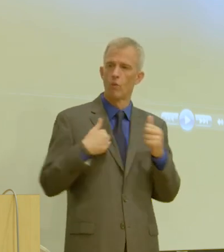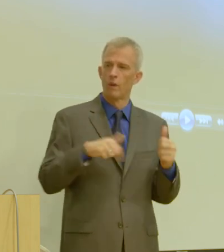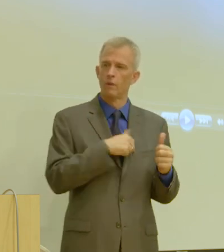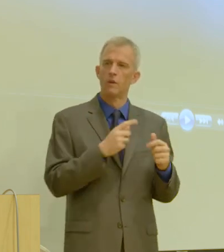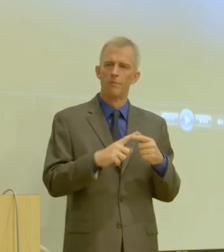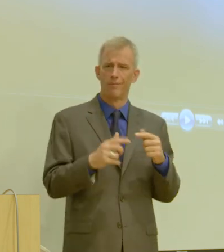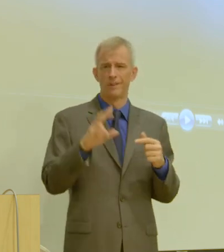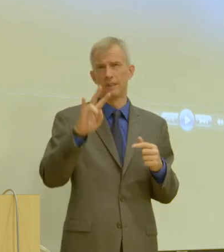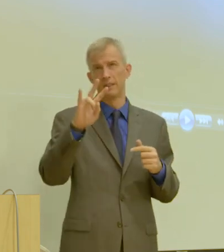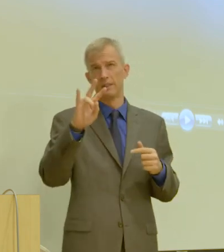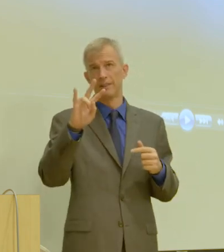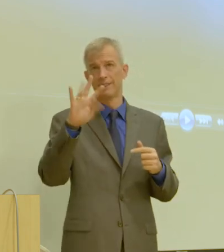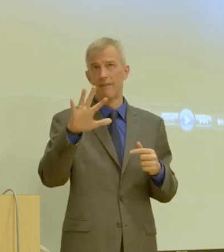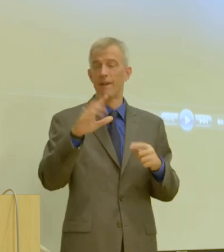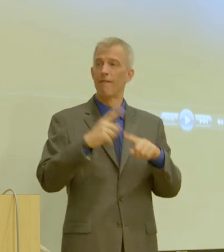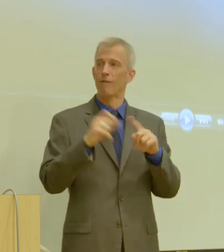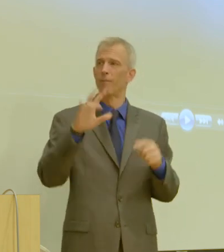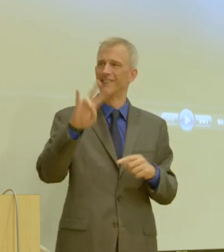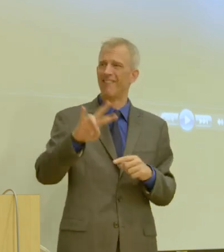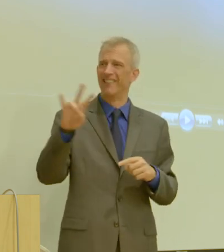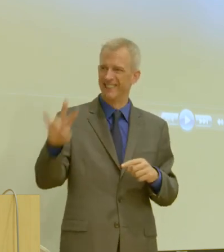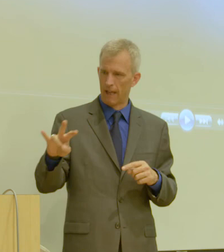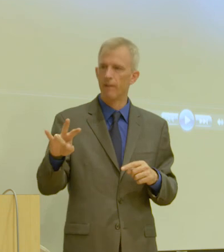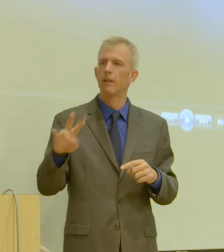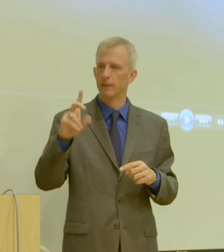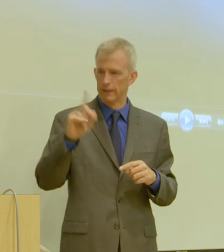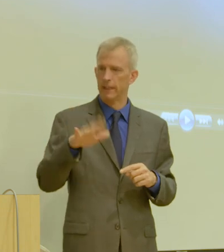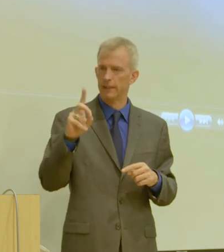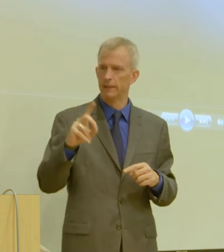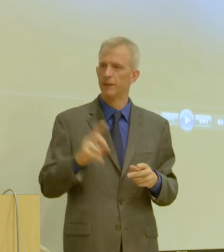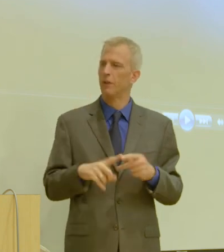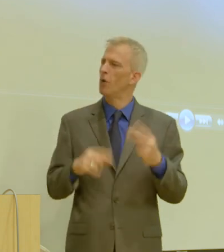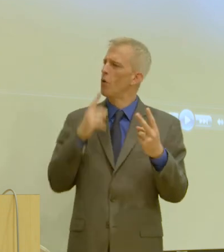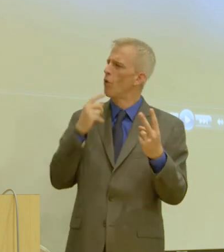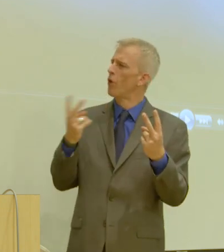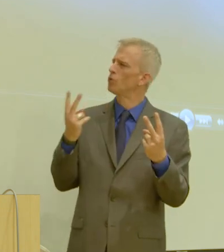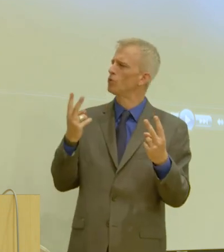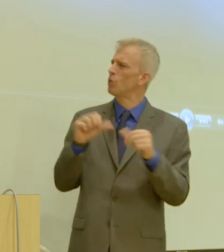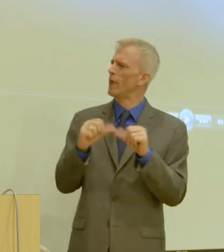majority, 75 out of 77 as I understand it. What are those two agencies?